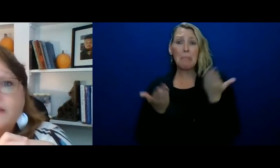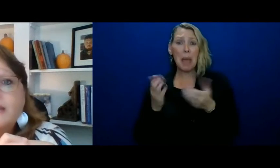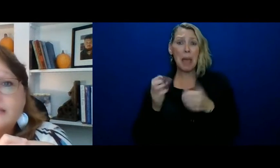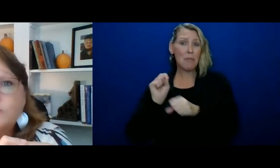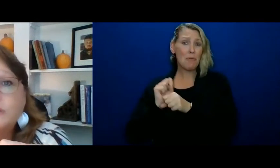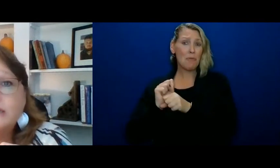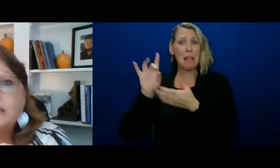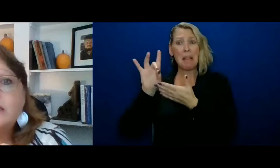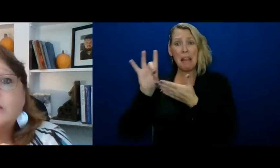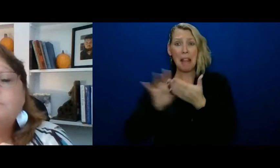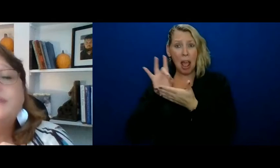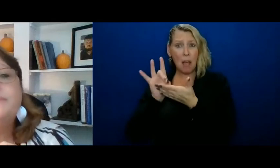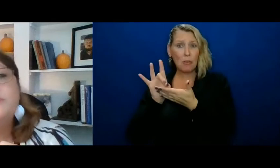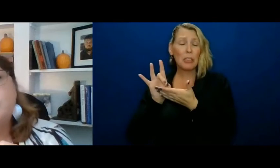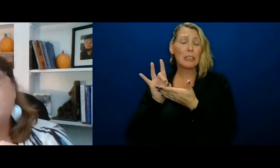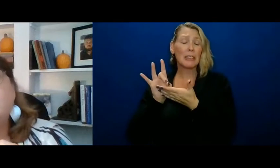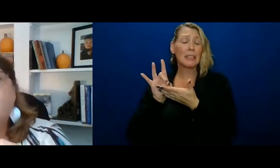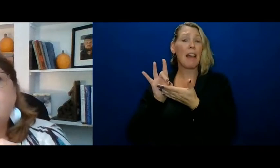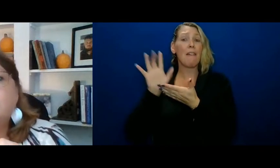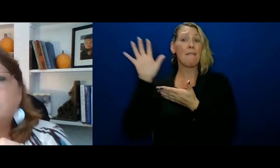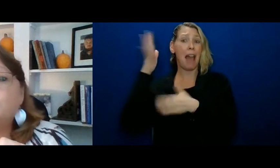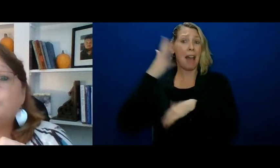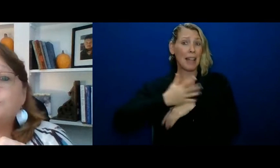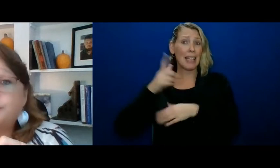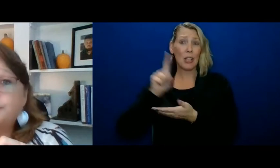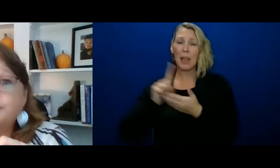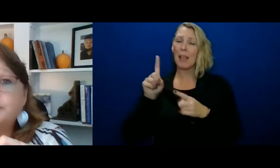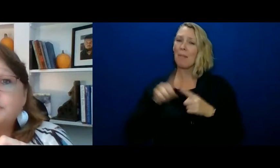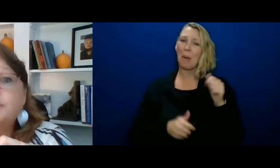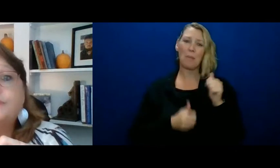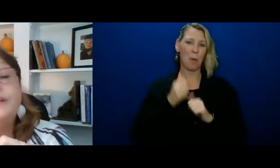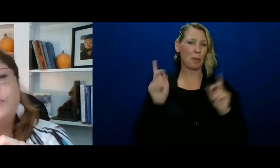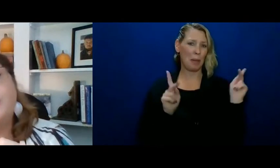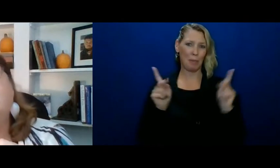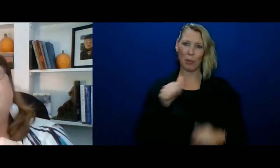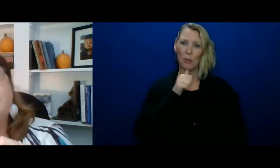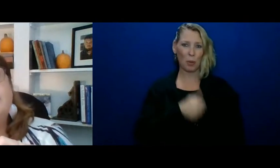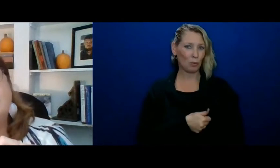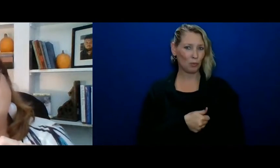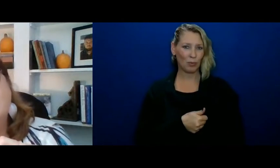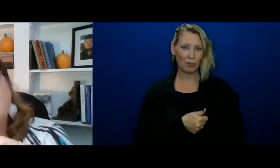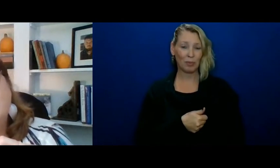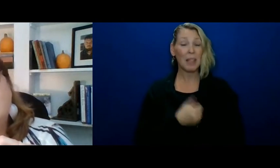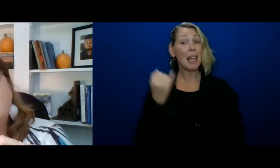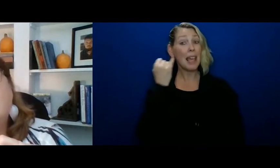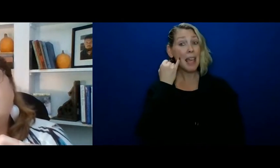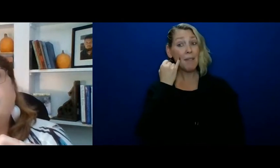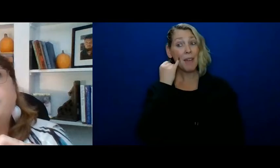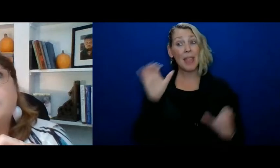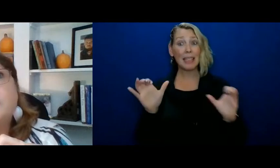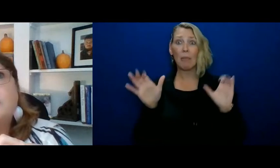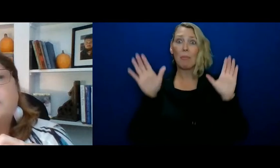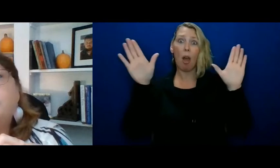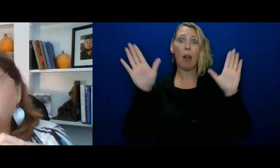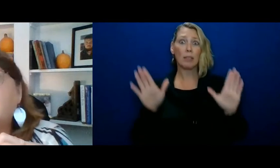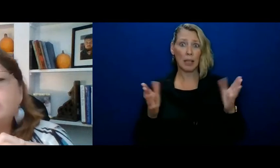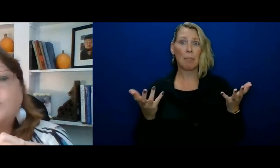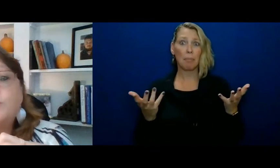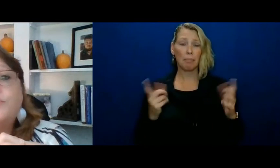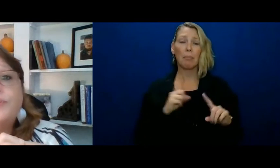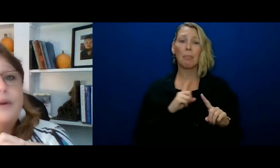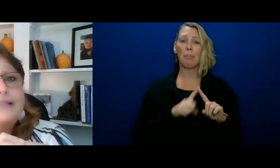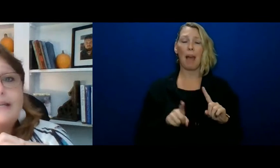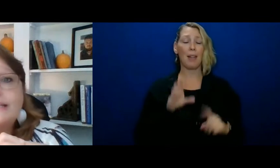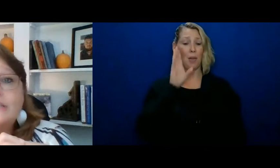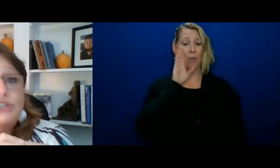a day, five days a week. But the majority of individuals don't. It would be great if they did. But I